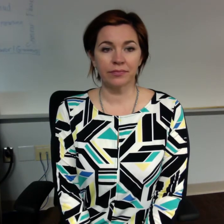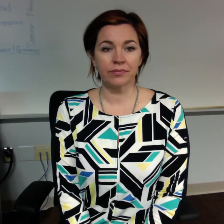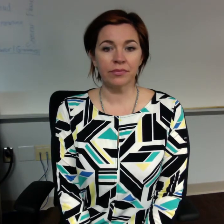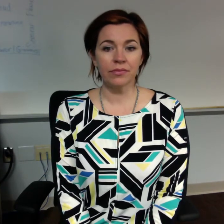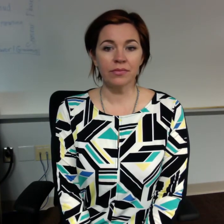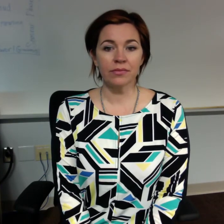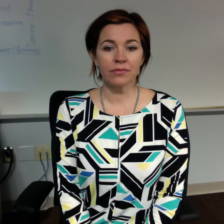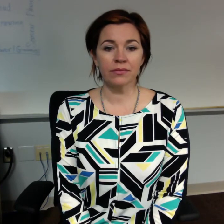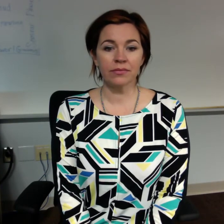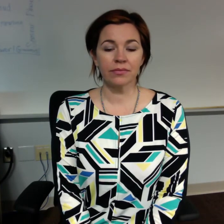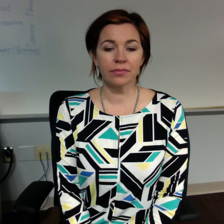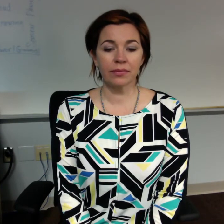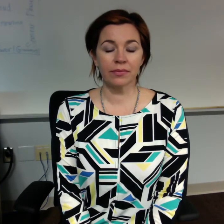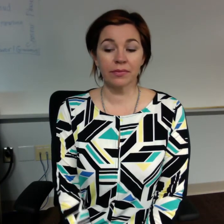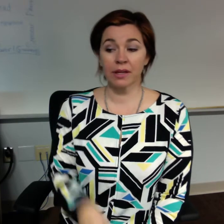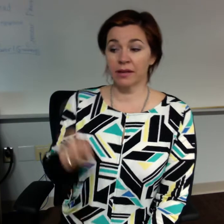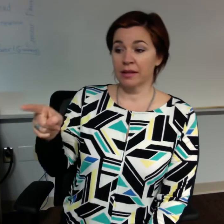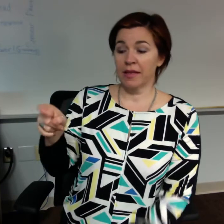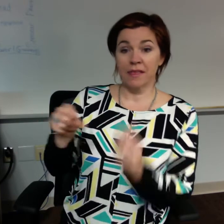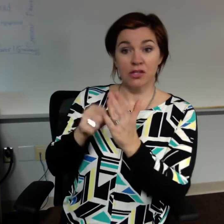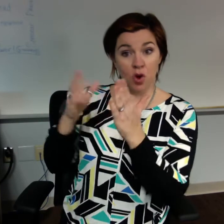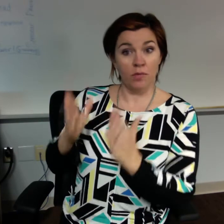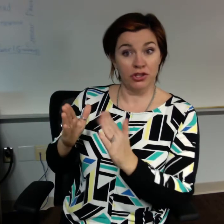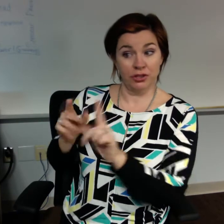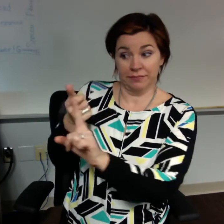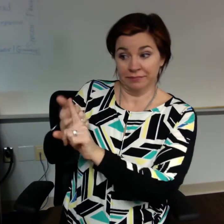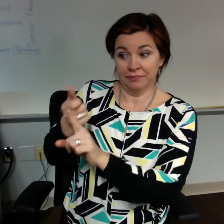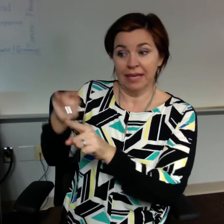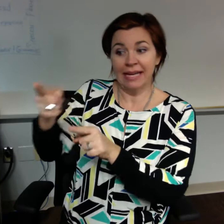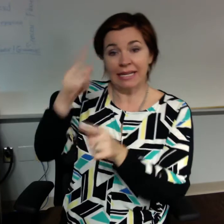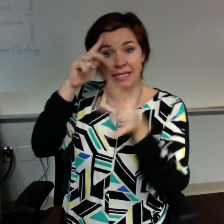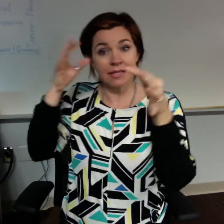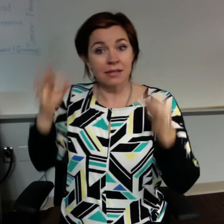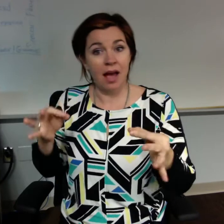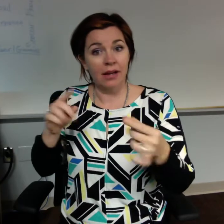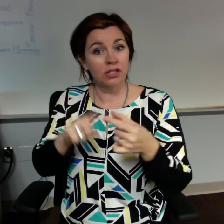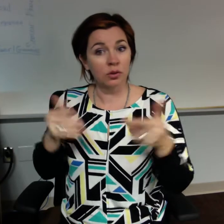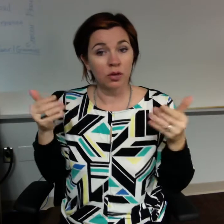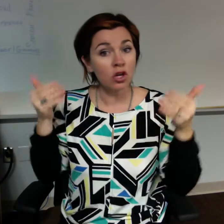And he decided to go ahead and carve